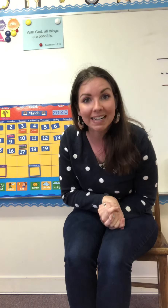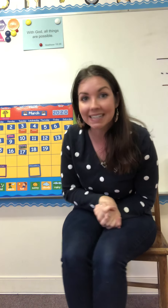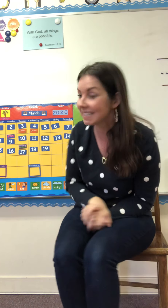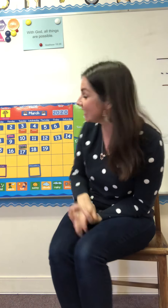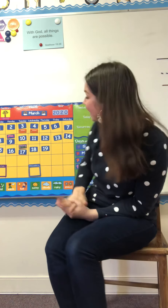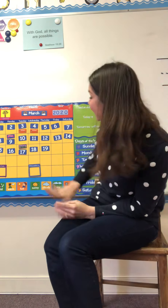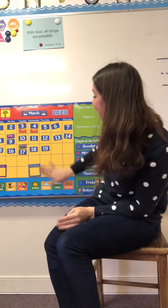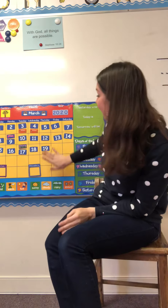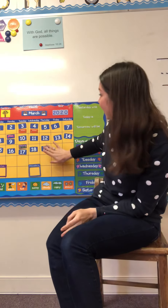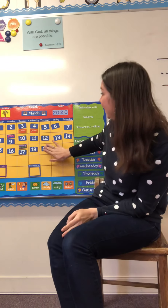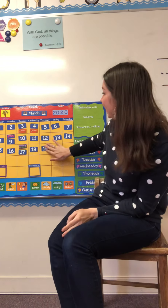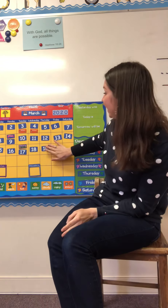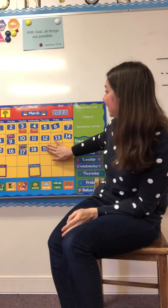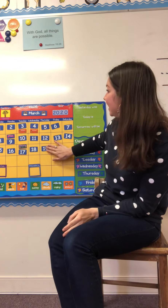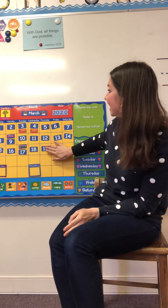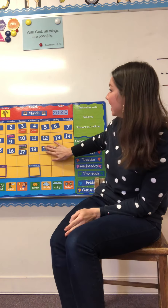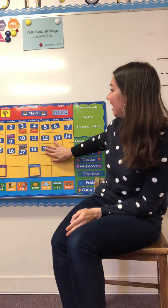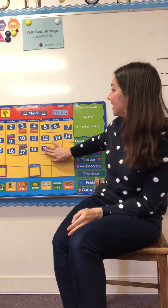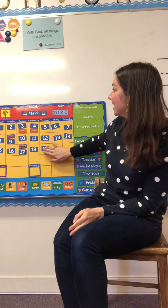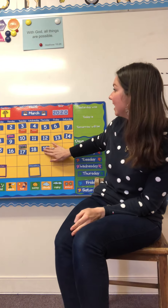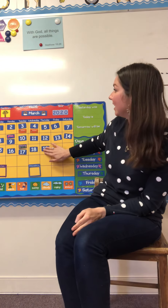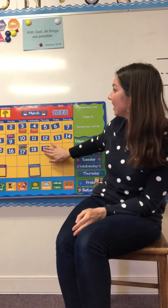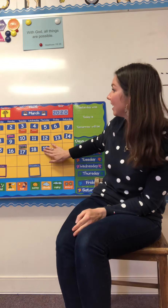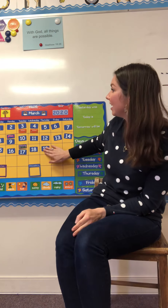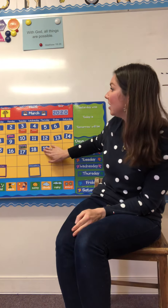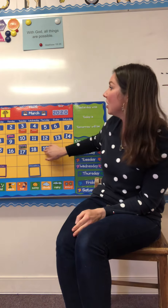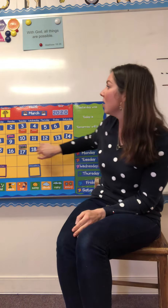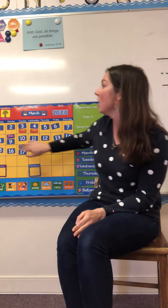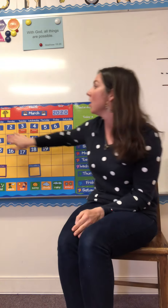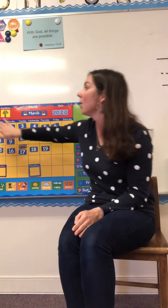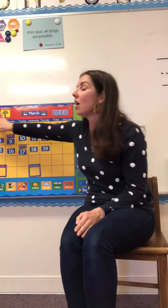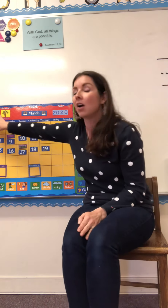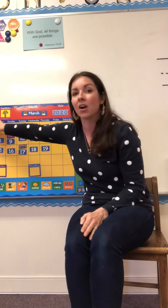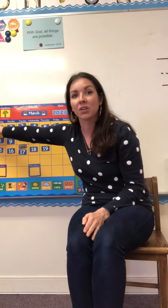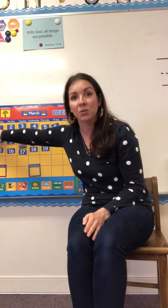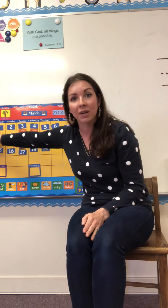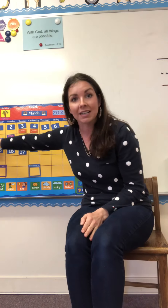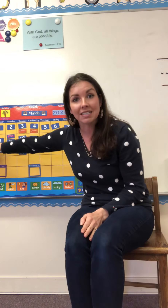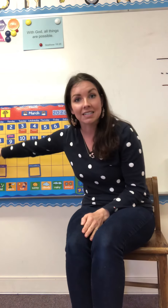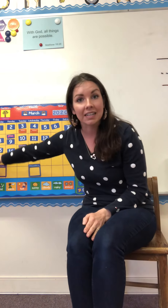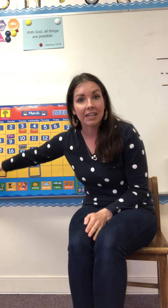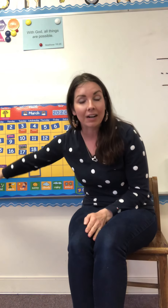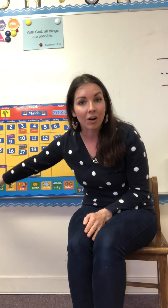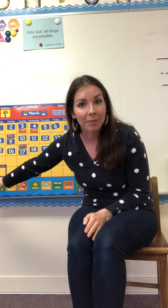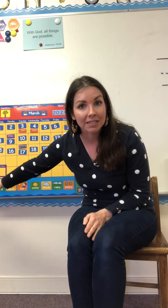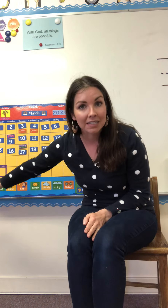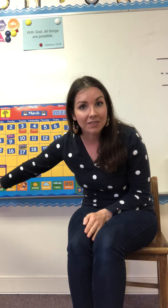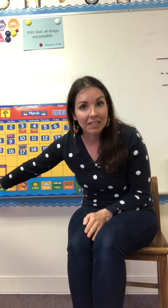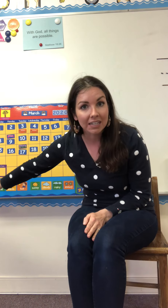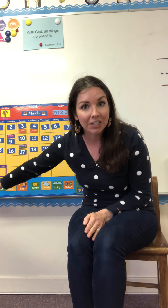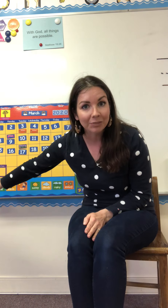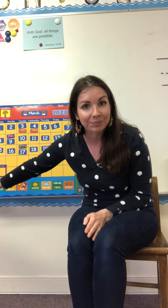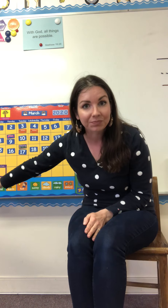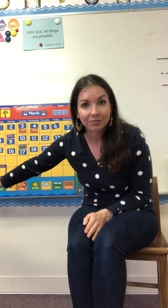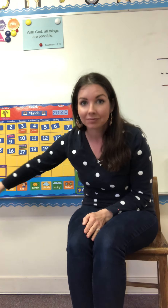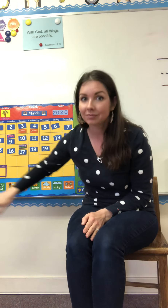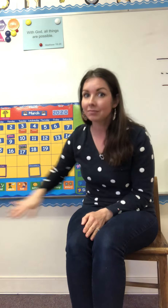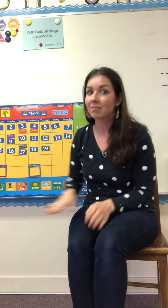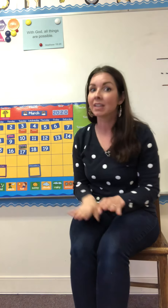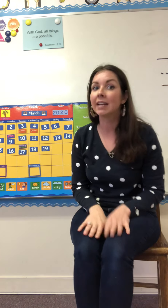19 because today is the 19th. Are you ready to sing our months of the year? Now